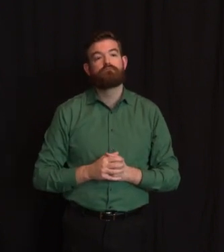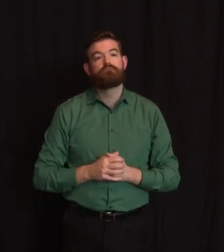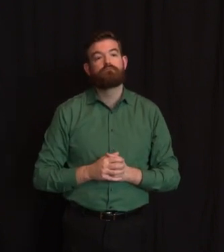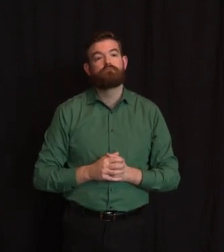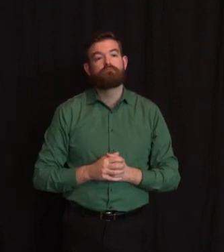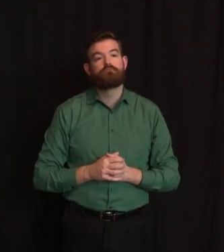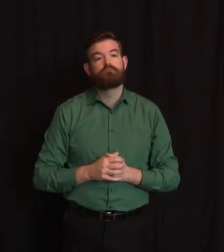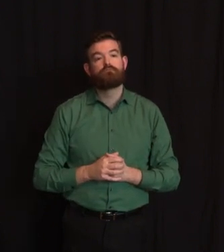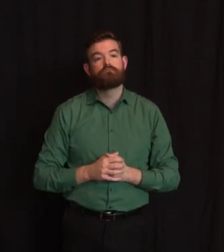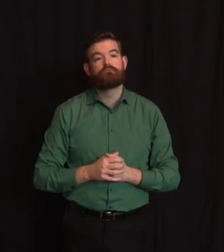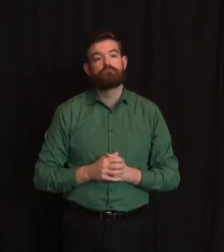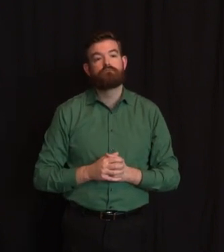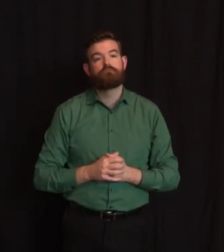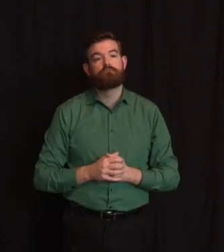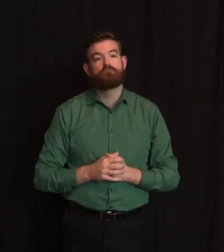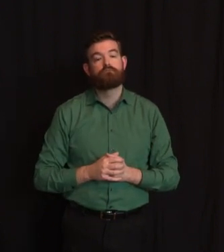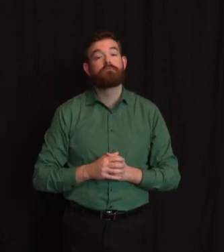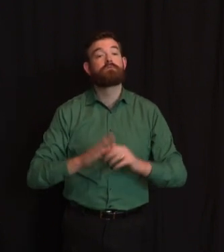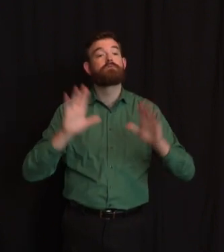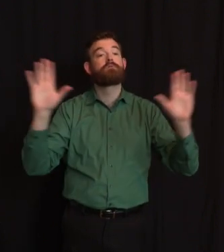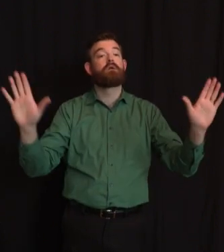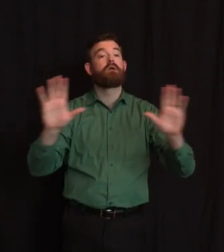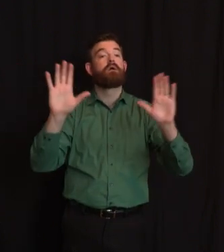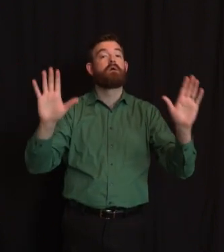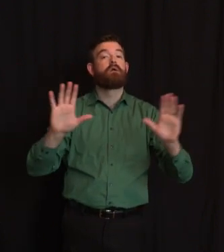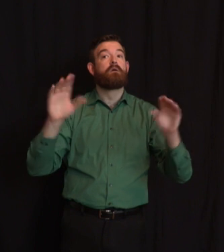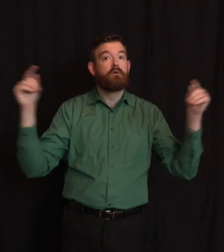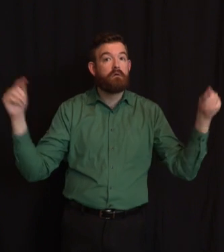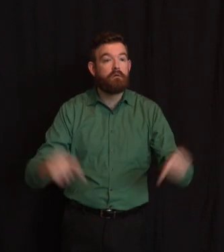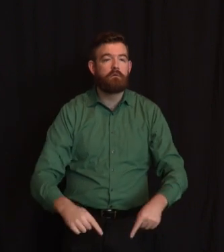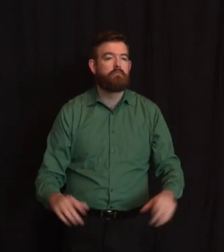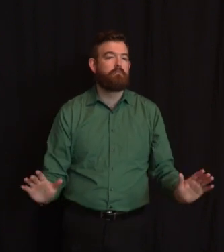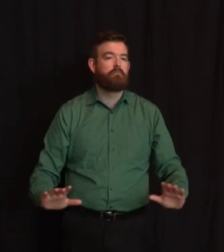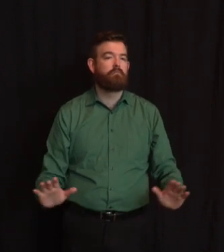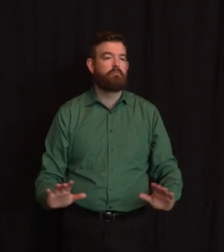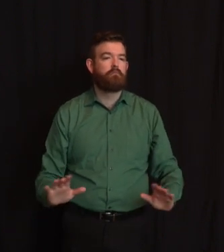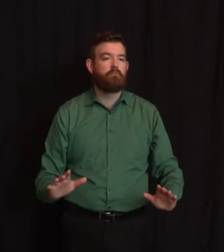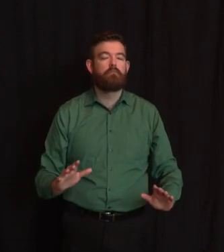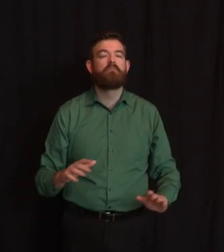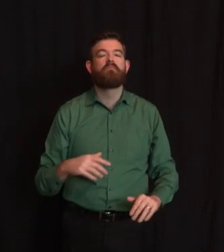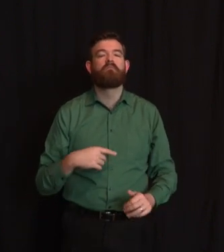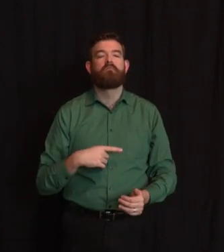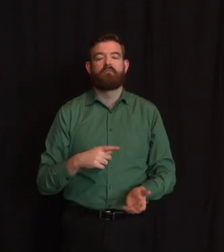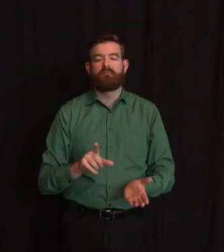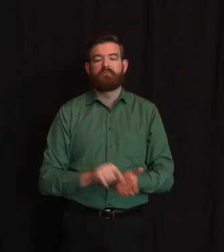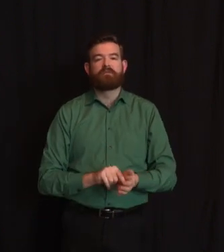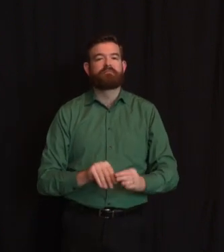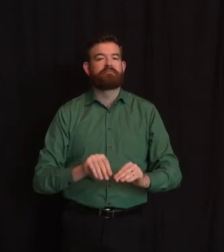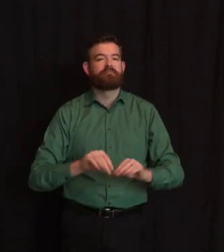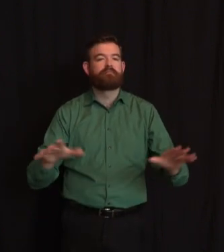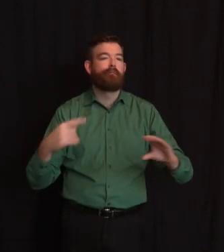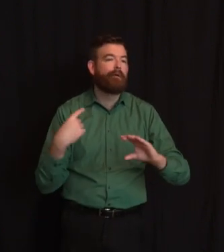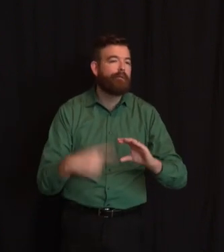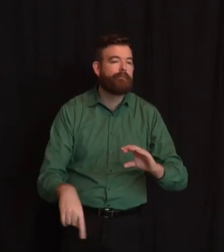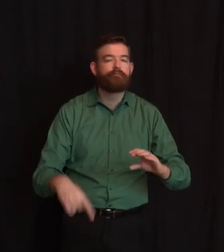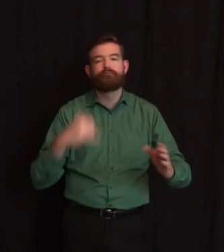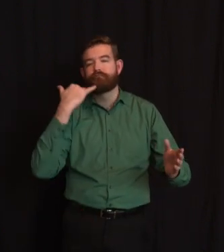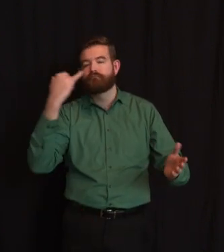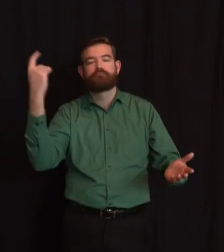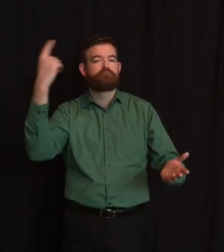paper on Sunday, unless there is a reason to be with you either telephonically or in person, in which case we'll make